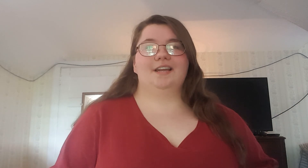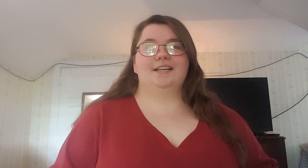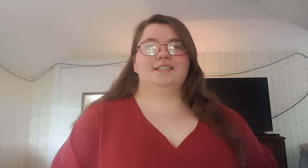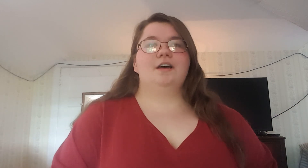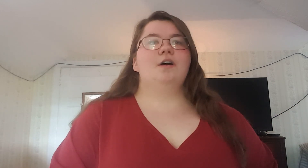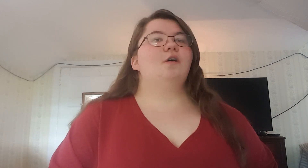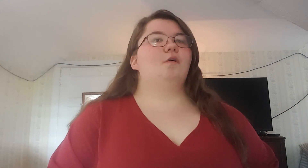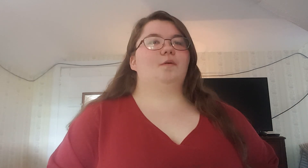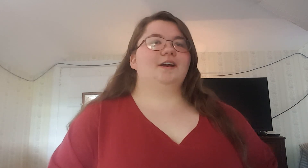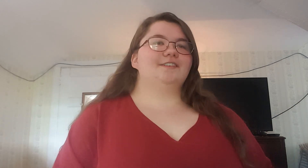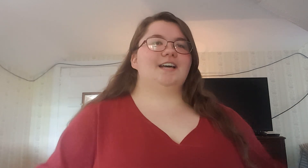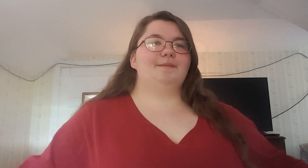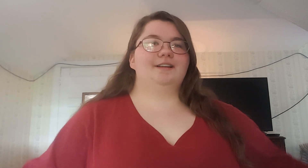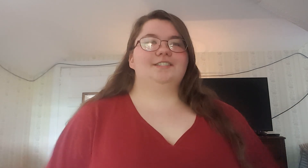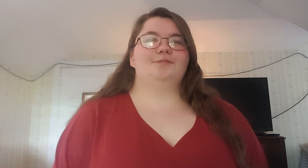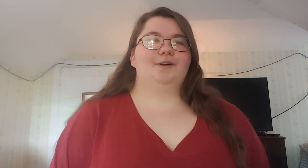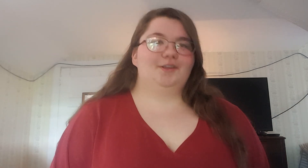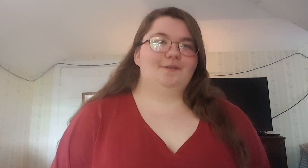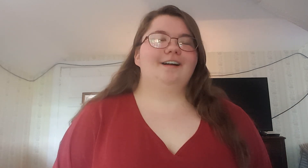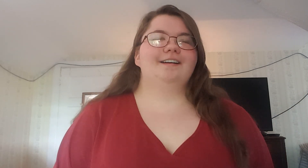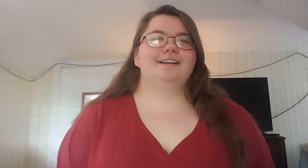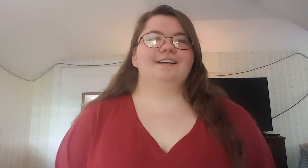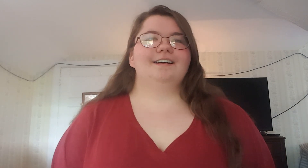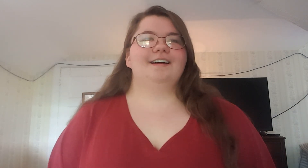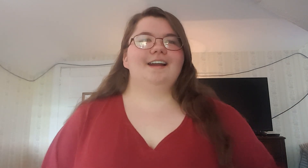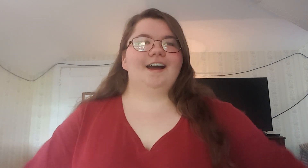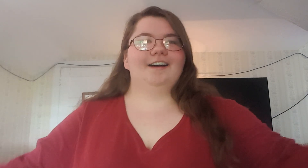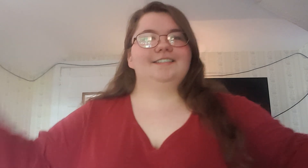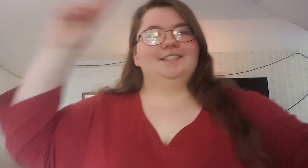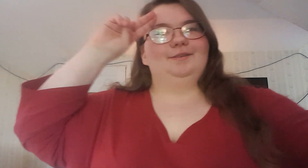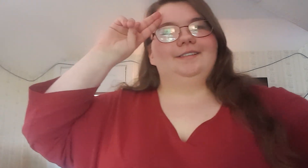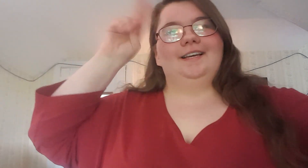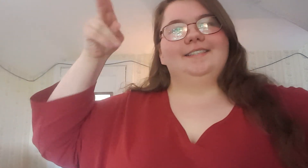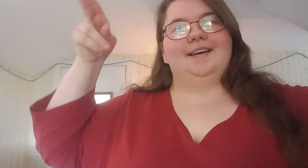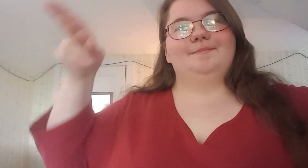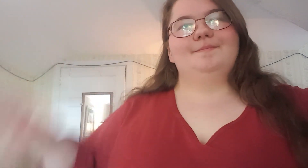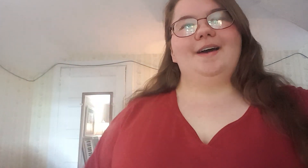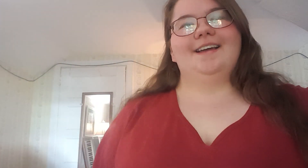night, or whatever time it is where you are. I'll see you all next time. Bye!